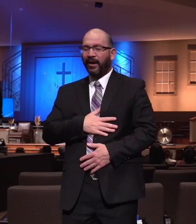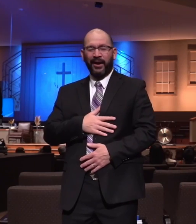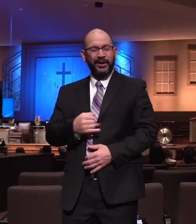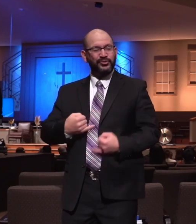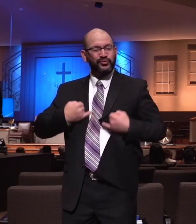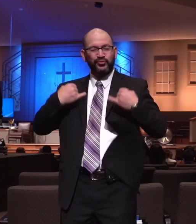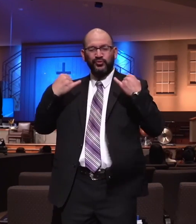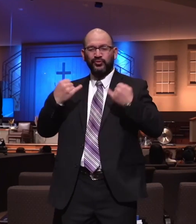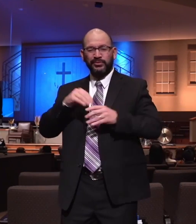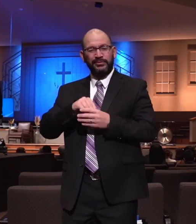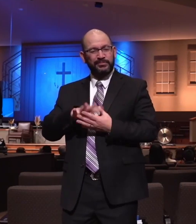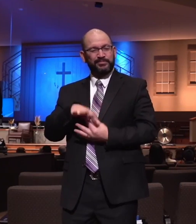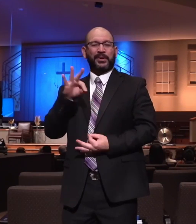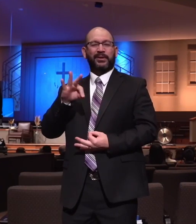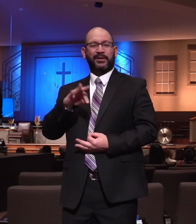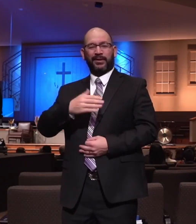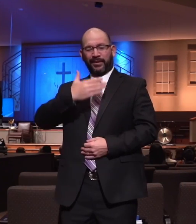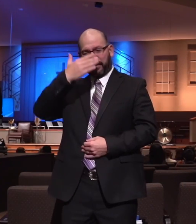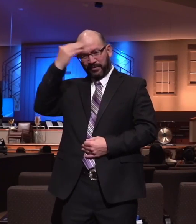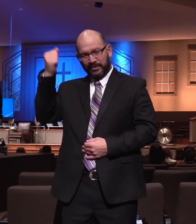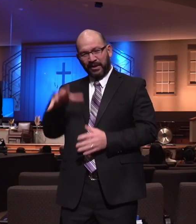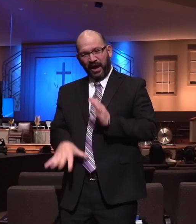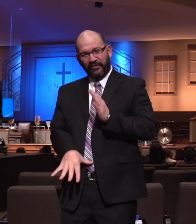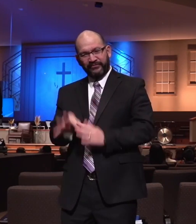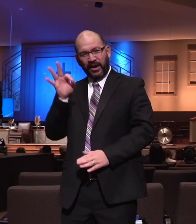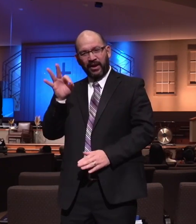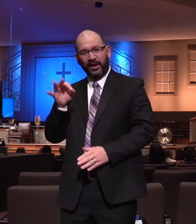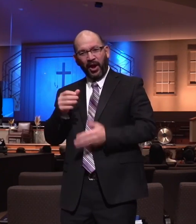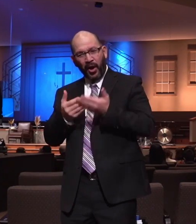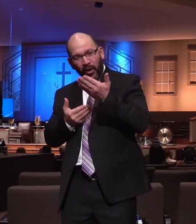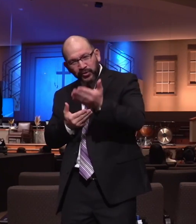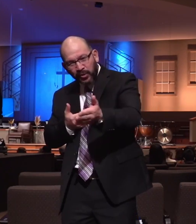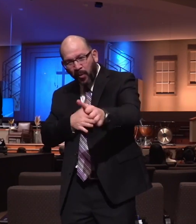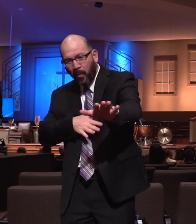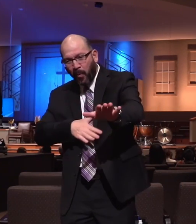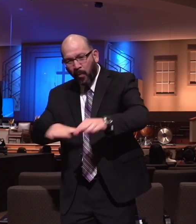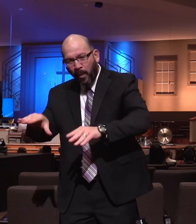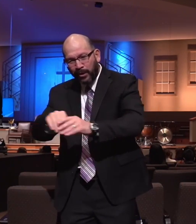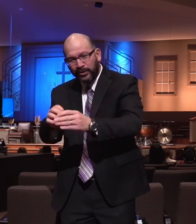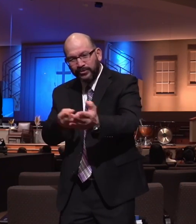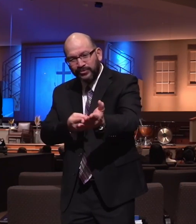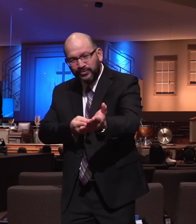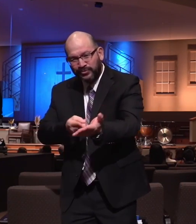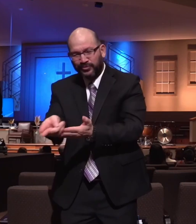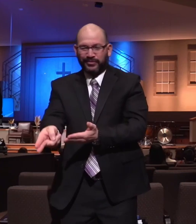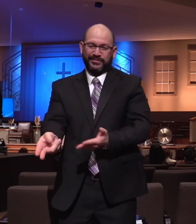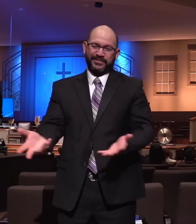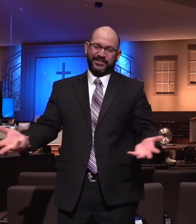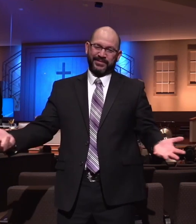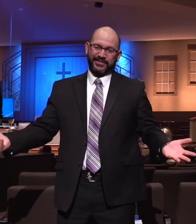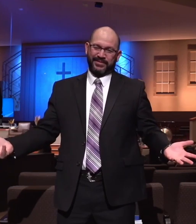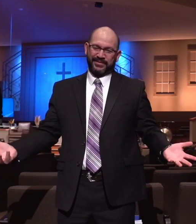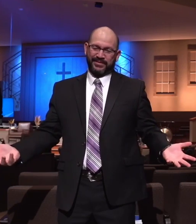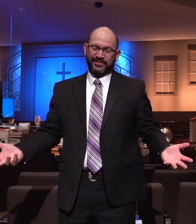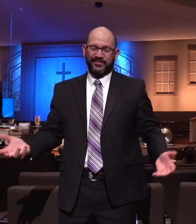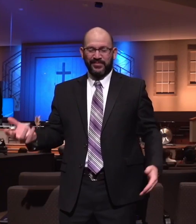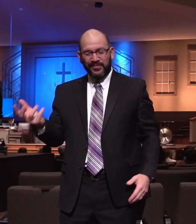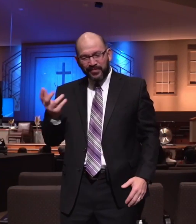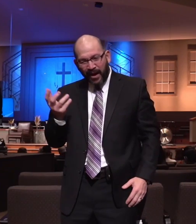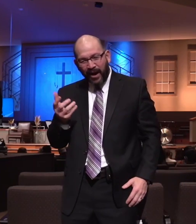because I have found a revelation. I've heard a revelation about you and what I've heard is that the truth is becoming a part of